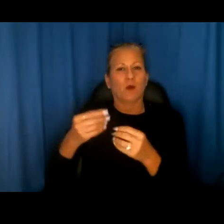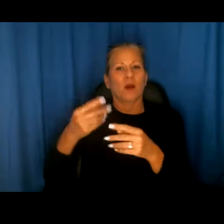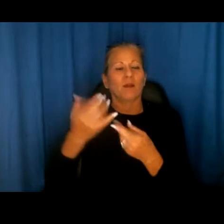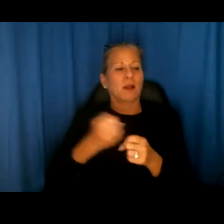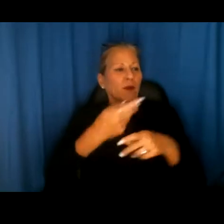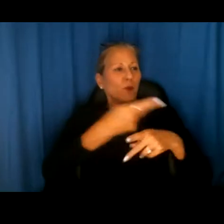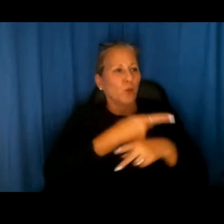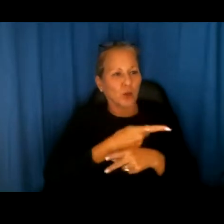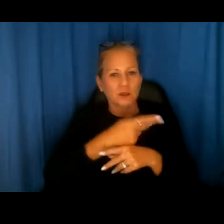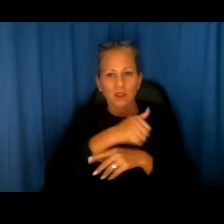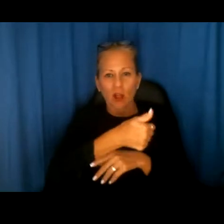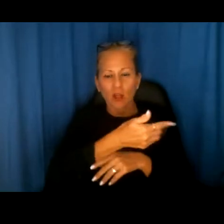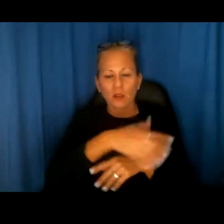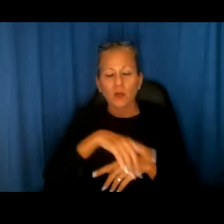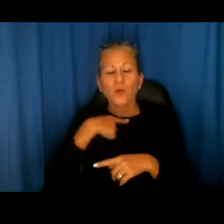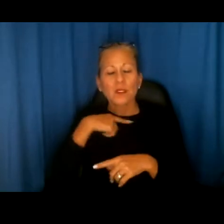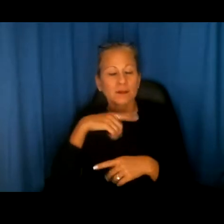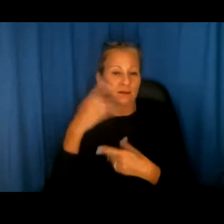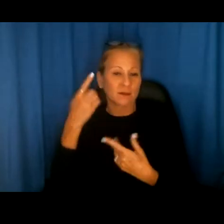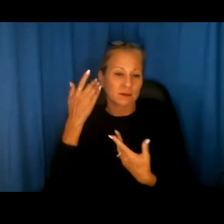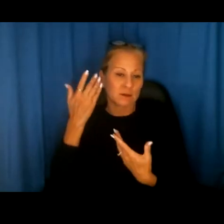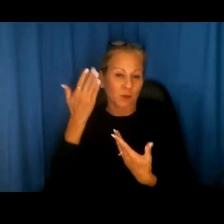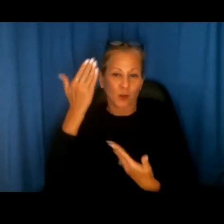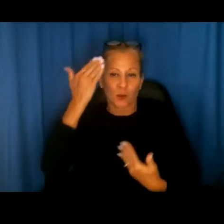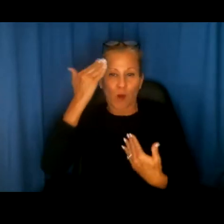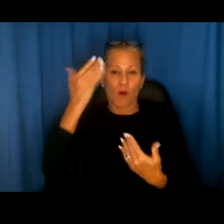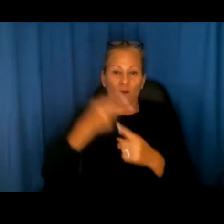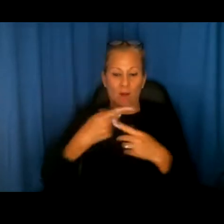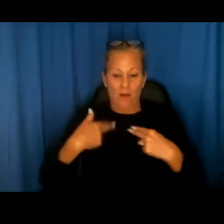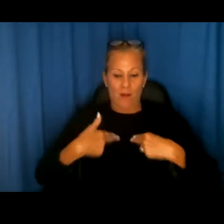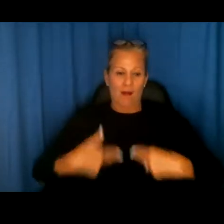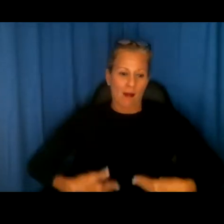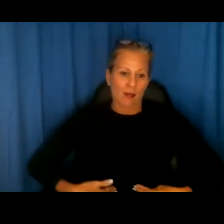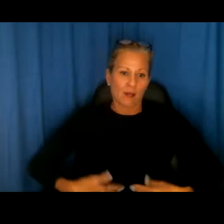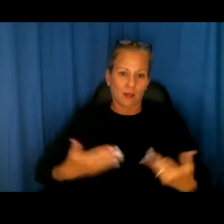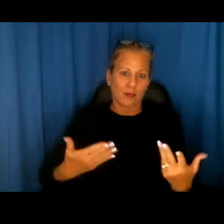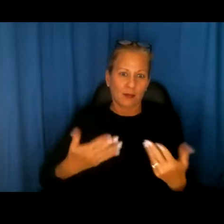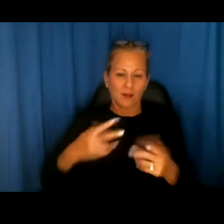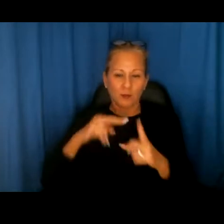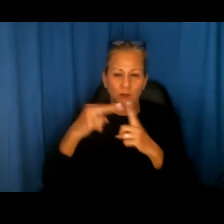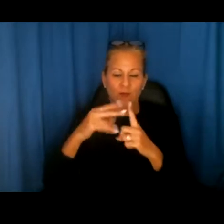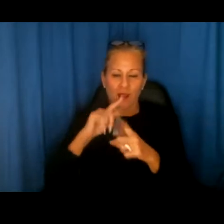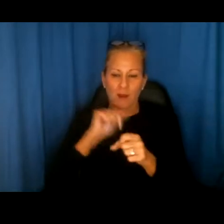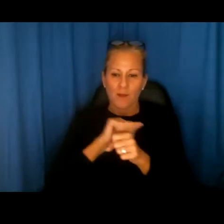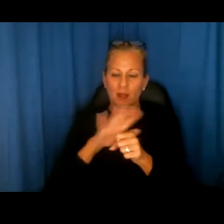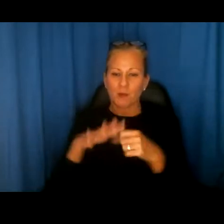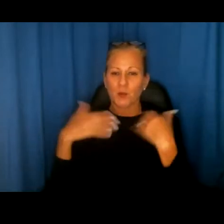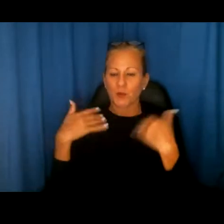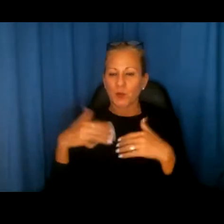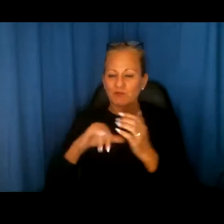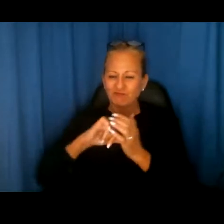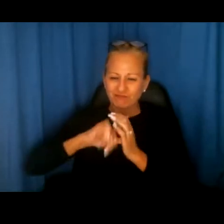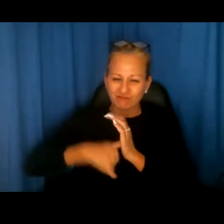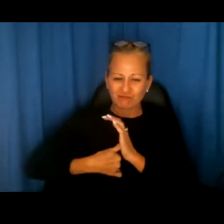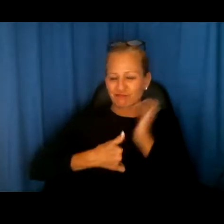Um, we certainly know, um, you know, from a health perspective that a pandemic just underscored, uh,